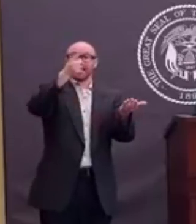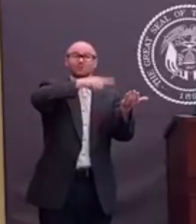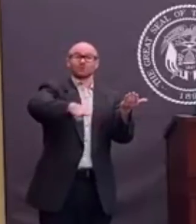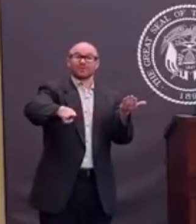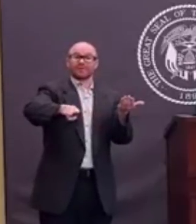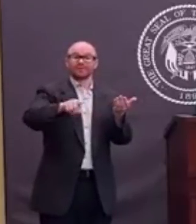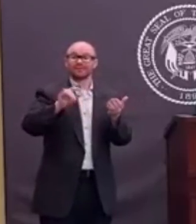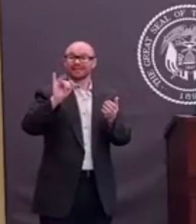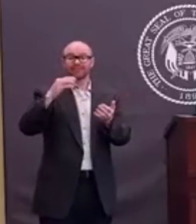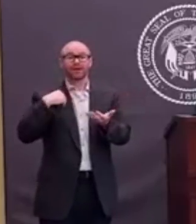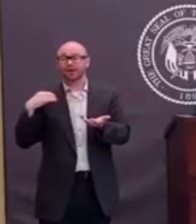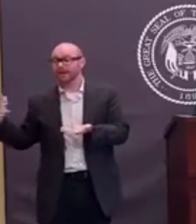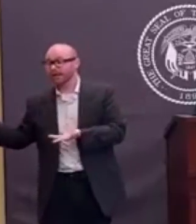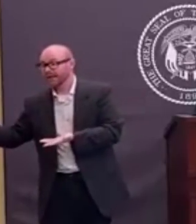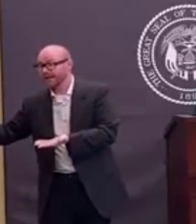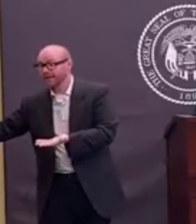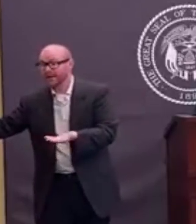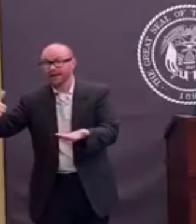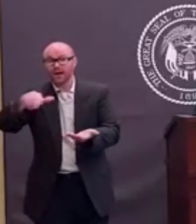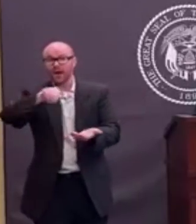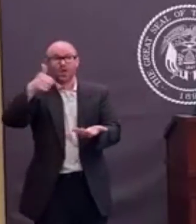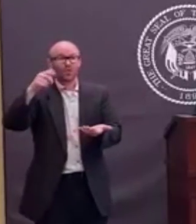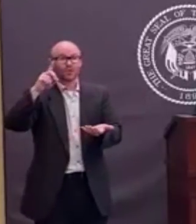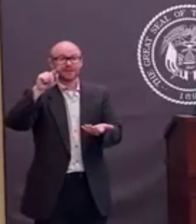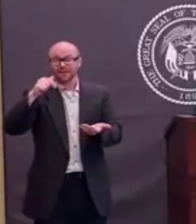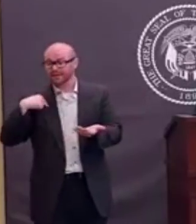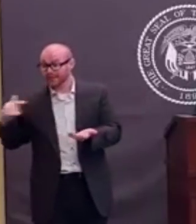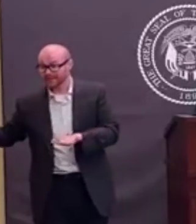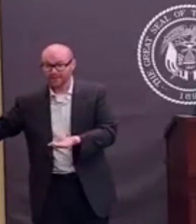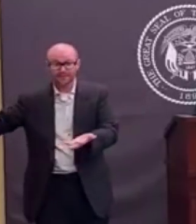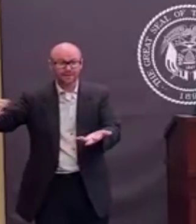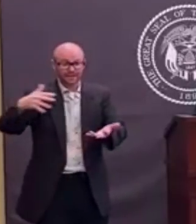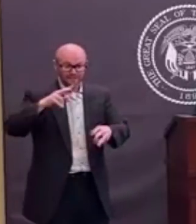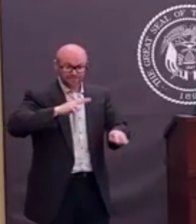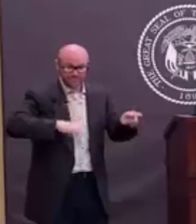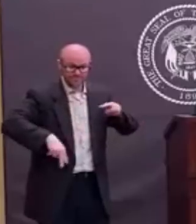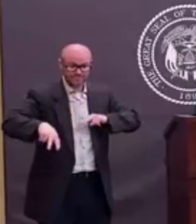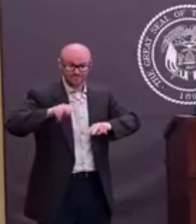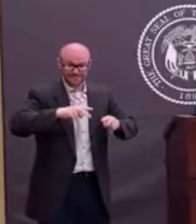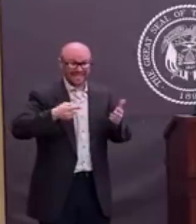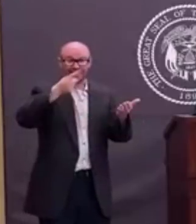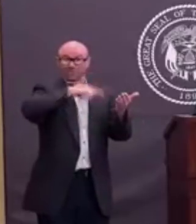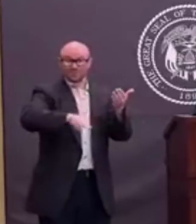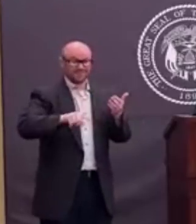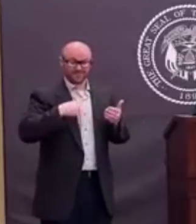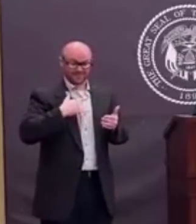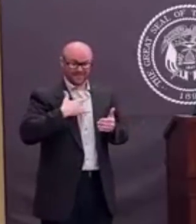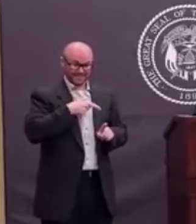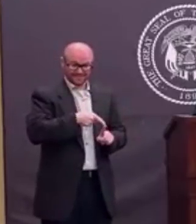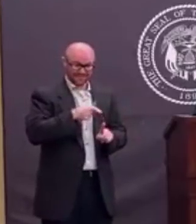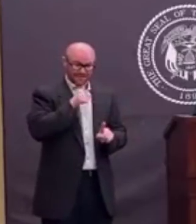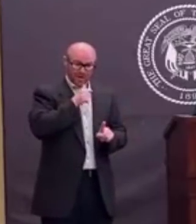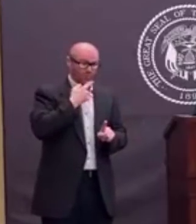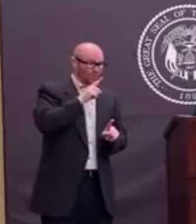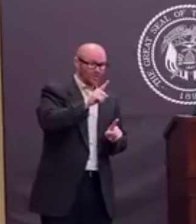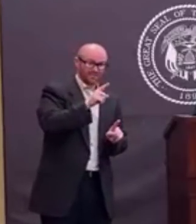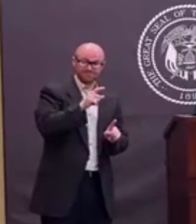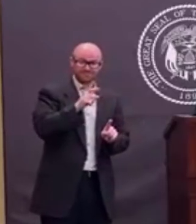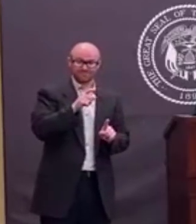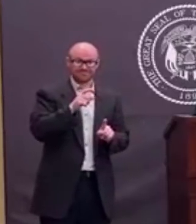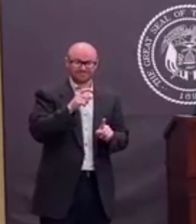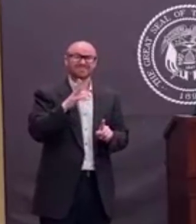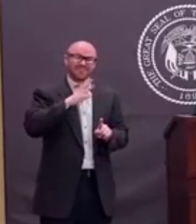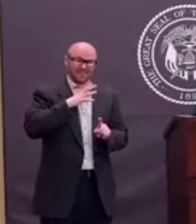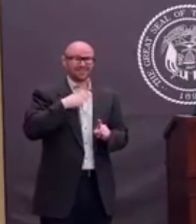track the data, we will, in fact, tell us whether things are working or not working.